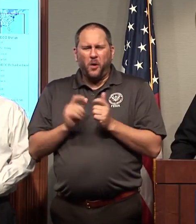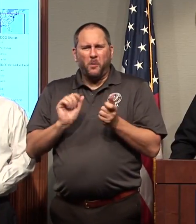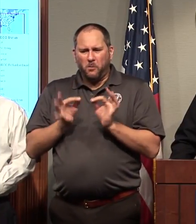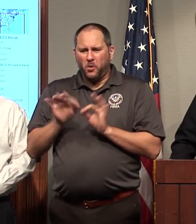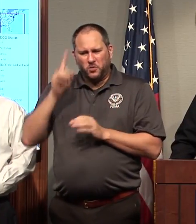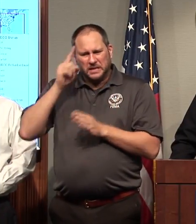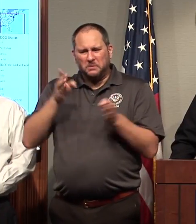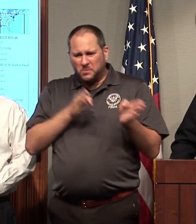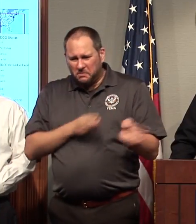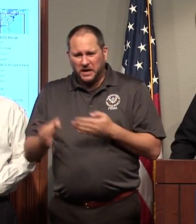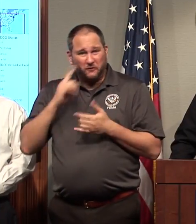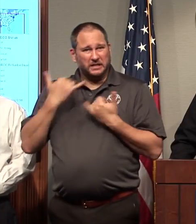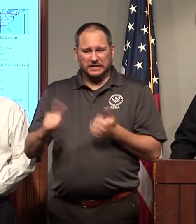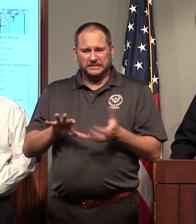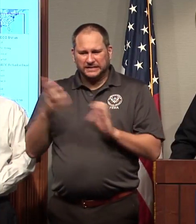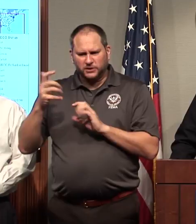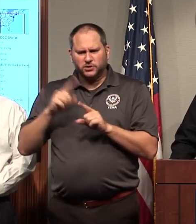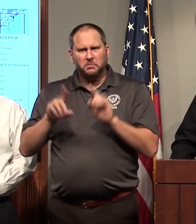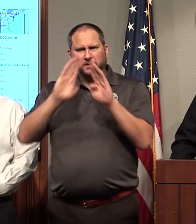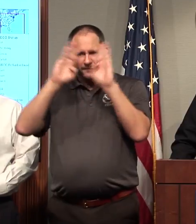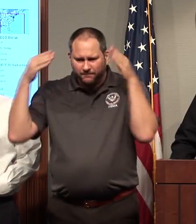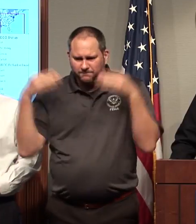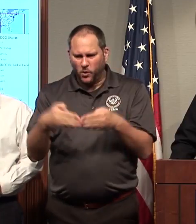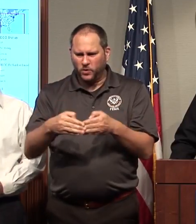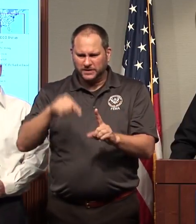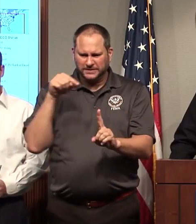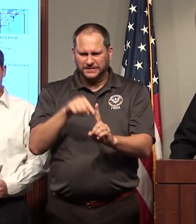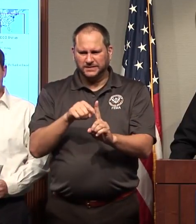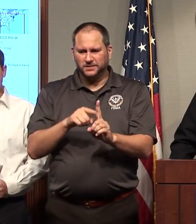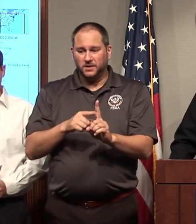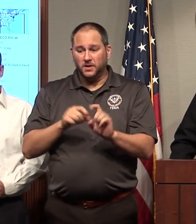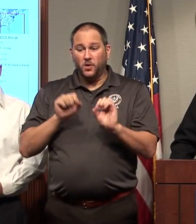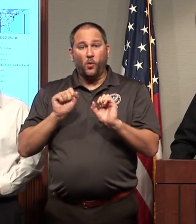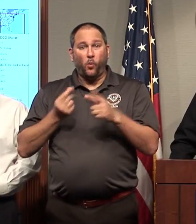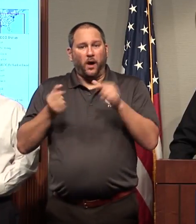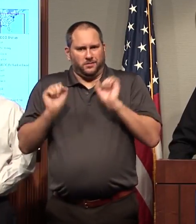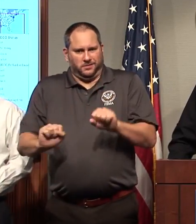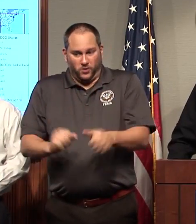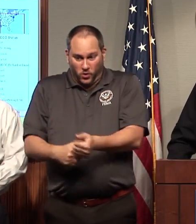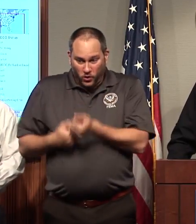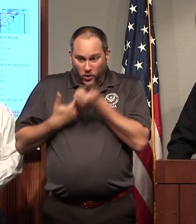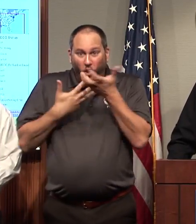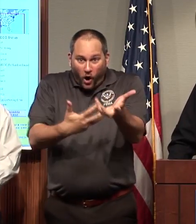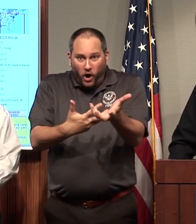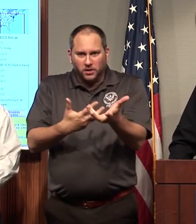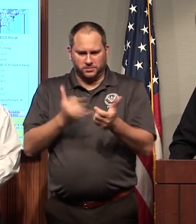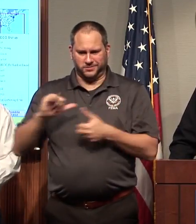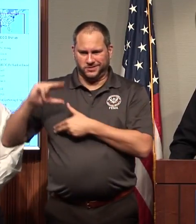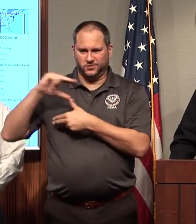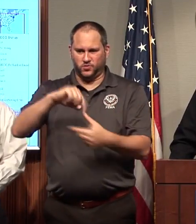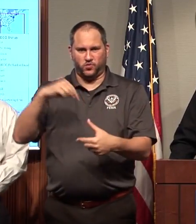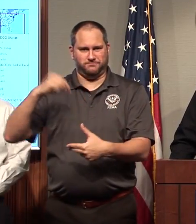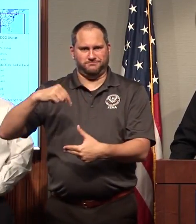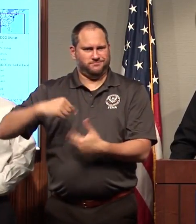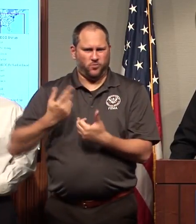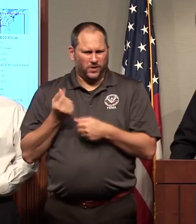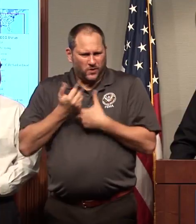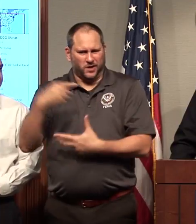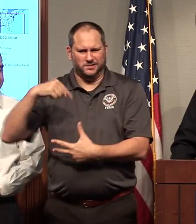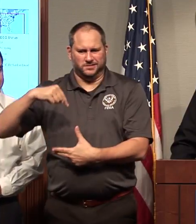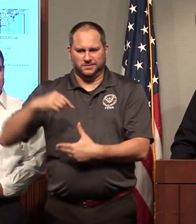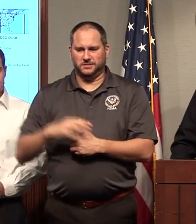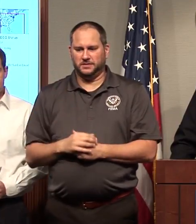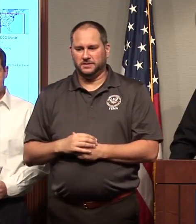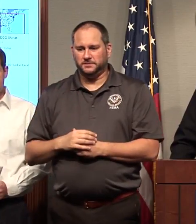these disasters to focus on what is potentially causing these really massive storms? I mean, we have to understand